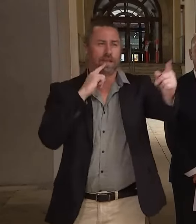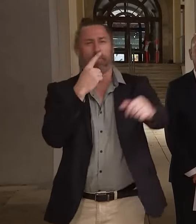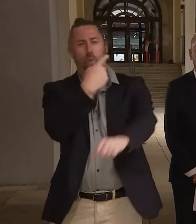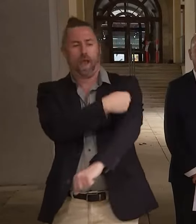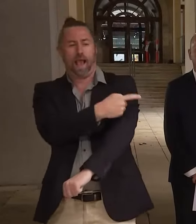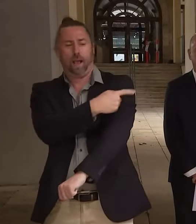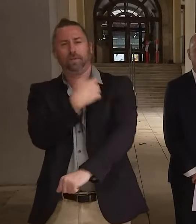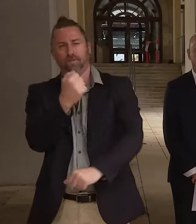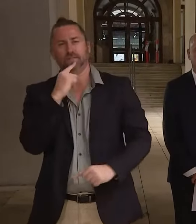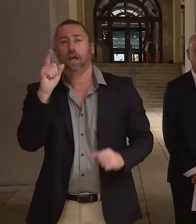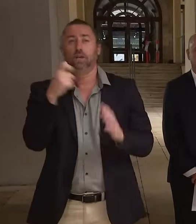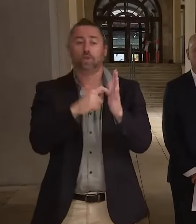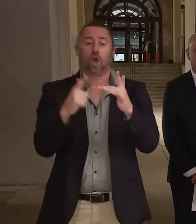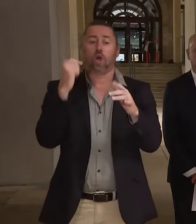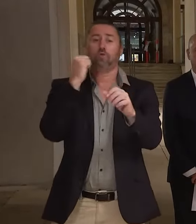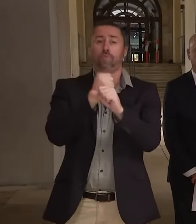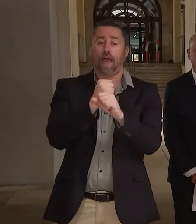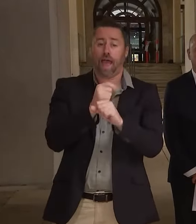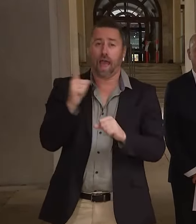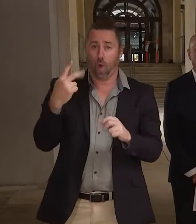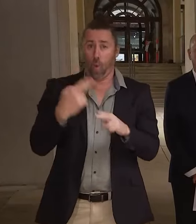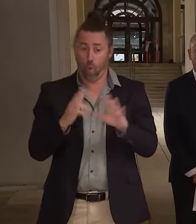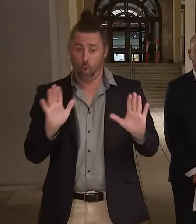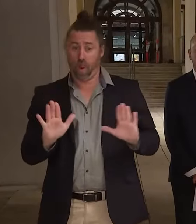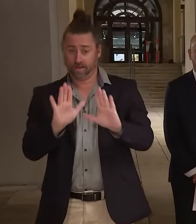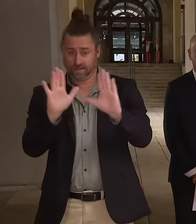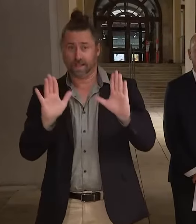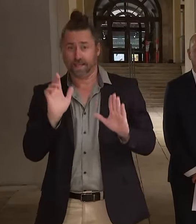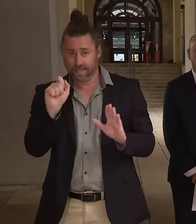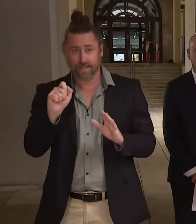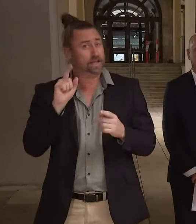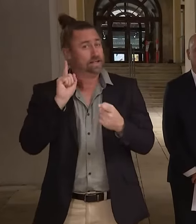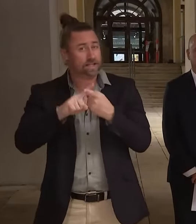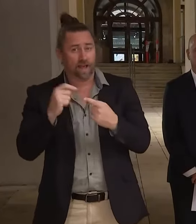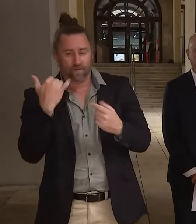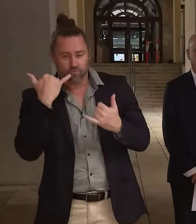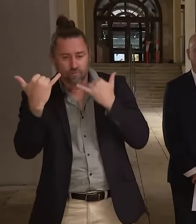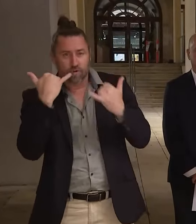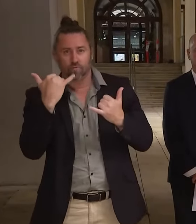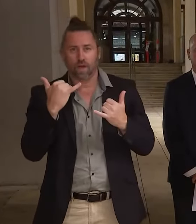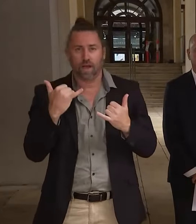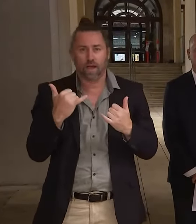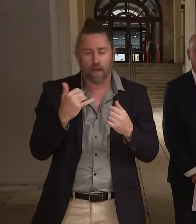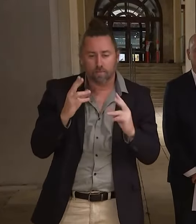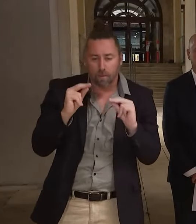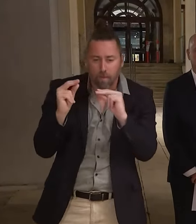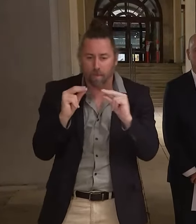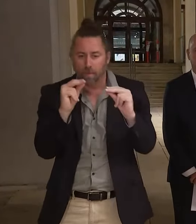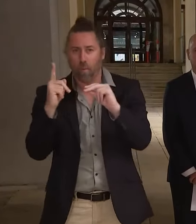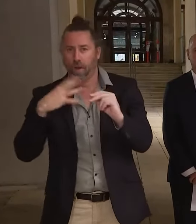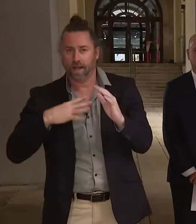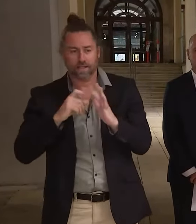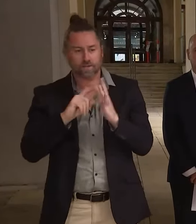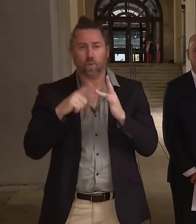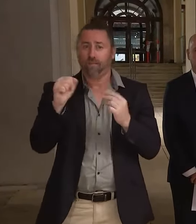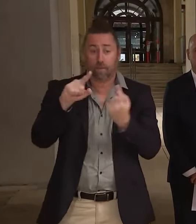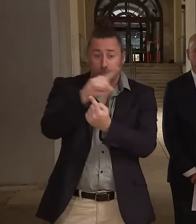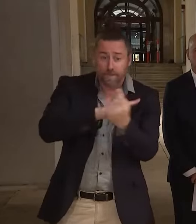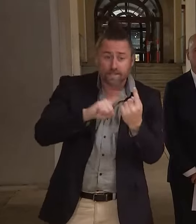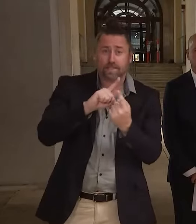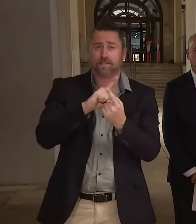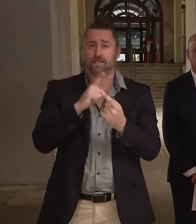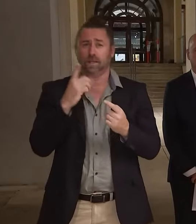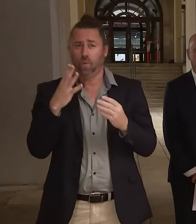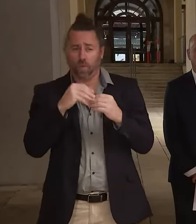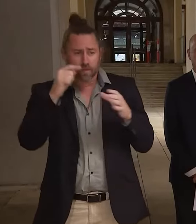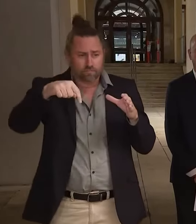although he's officially on leave, has been involved in every briefing. He has been involved in meetings and conversations